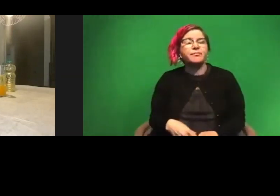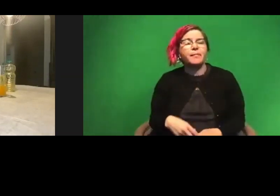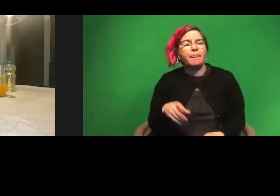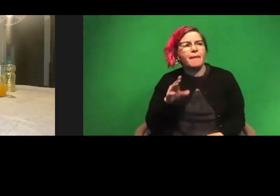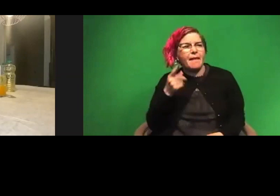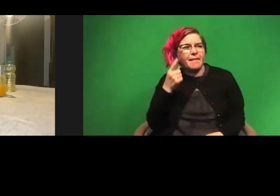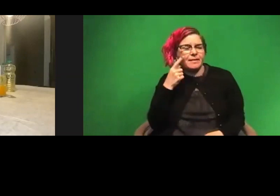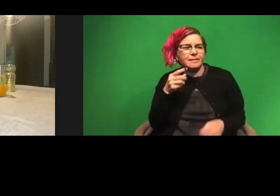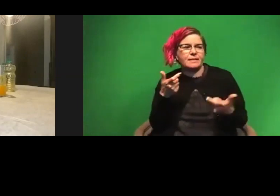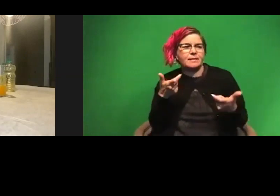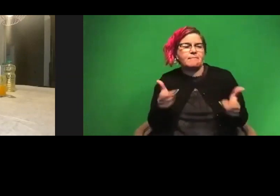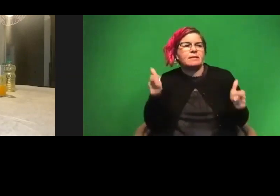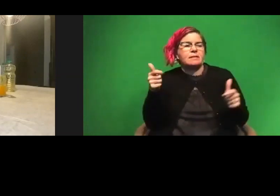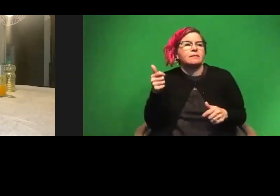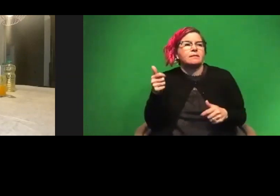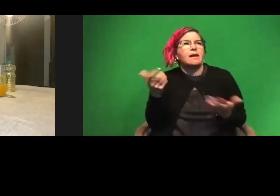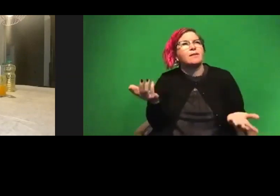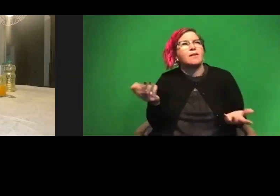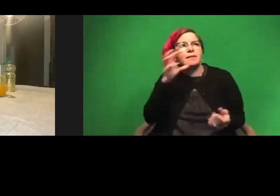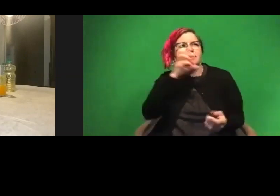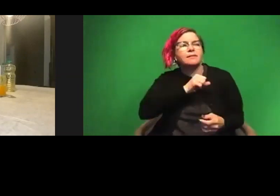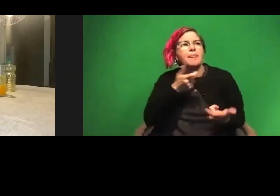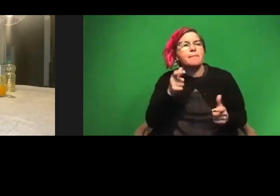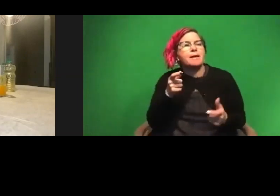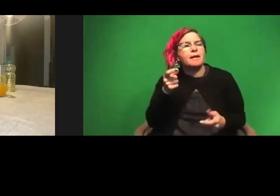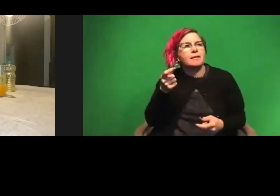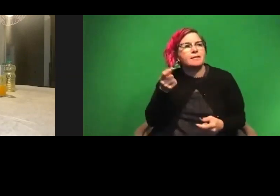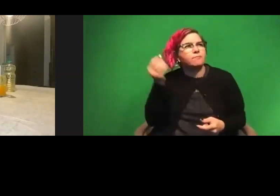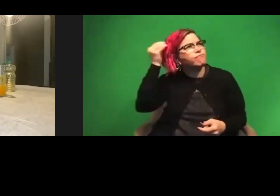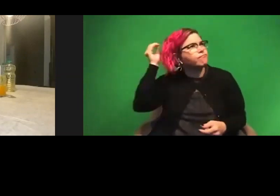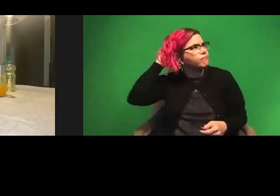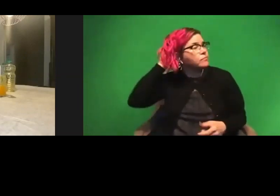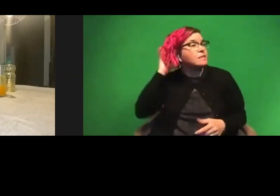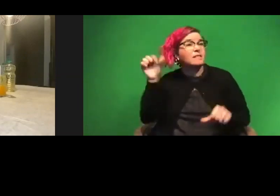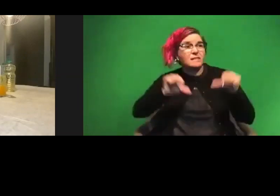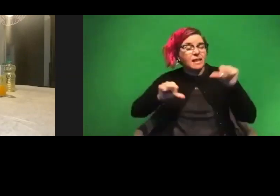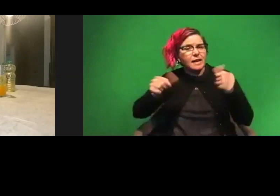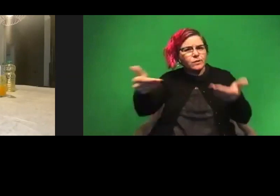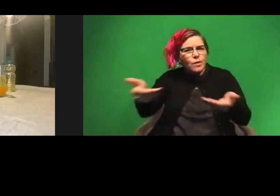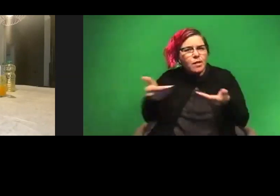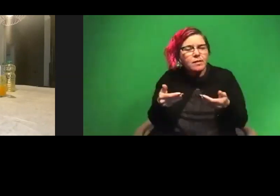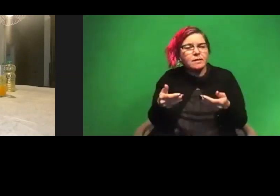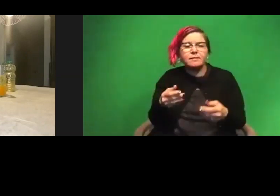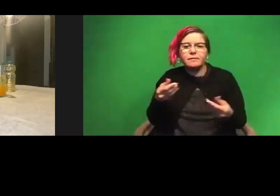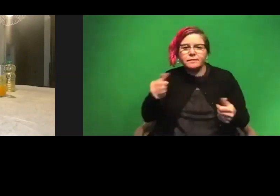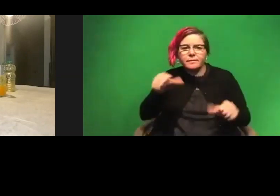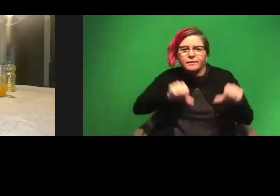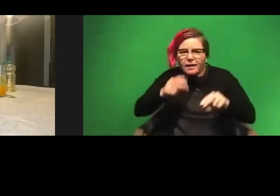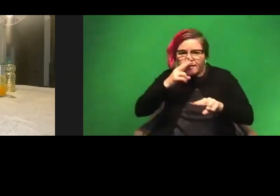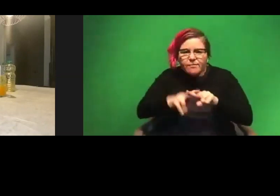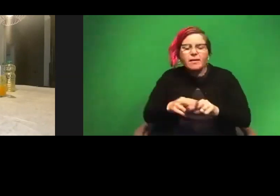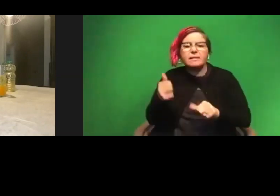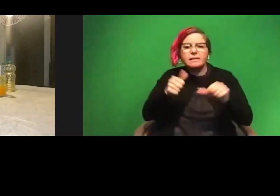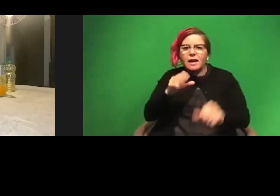biggest, I guess the biggest take back from all of this. Science is welcoming. Science is fun. Science is engaging.